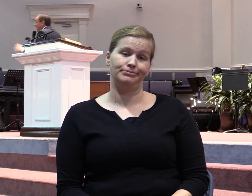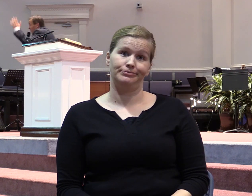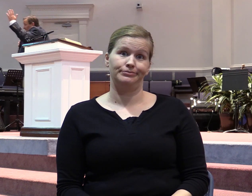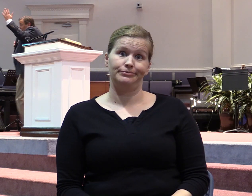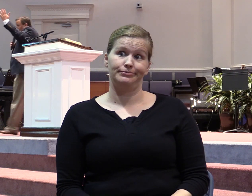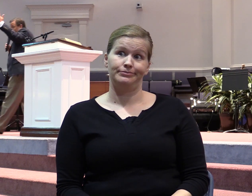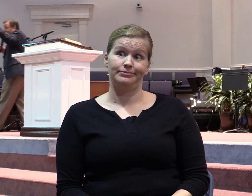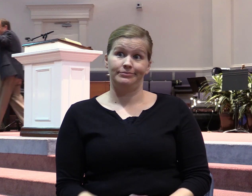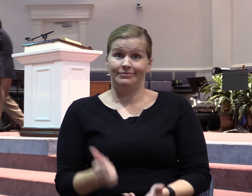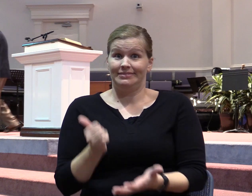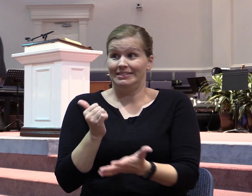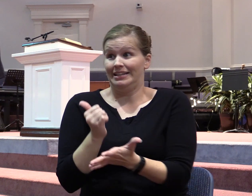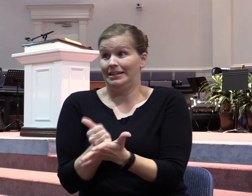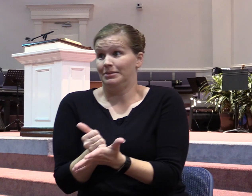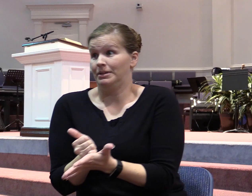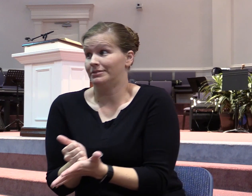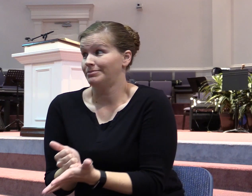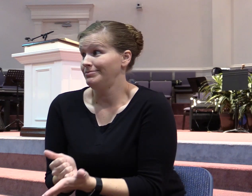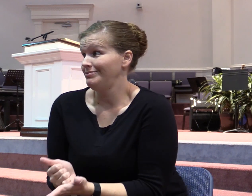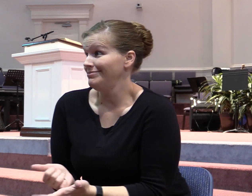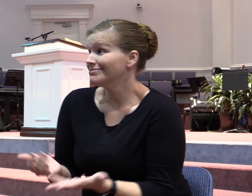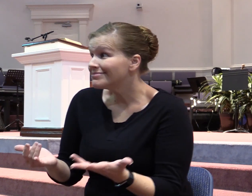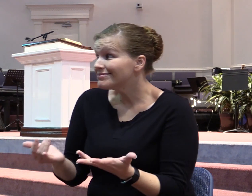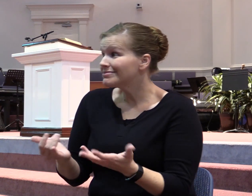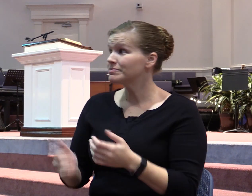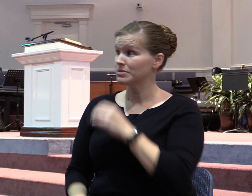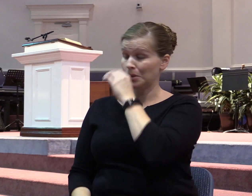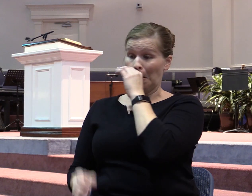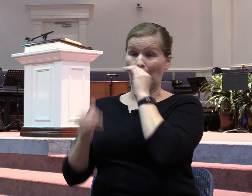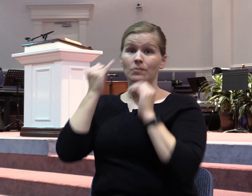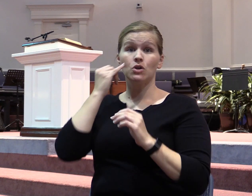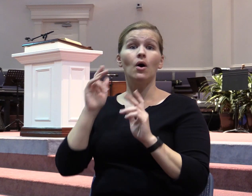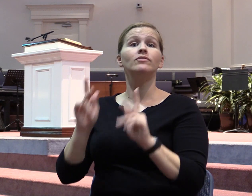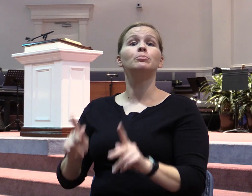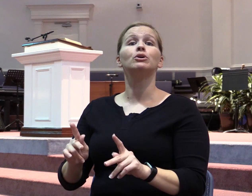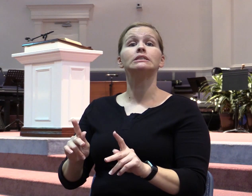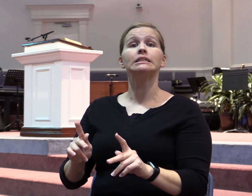Amen? Amen. So if somebody gives you ten dollars and you can't give the Lord a dollar,